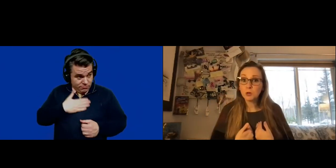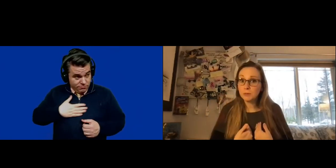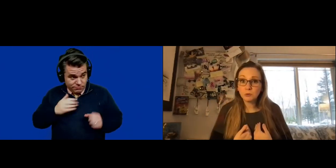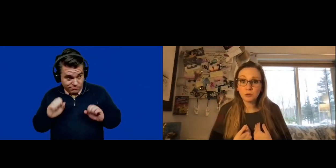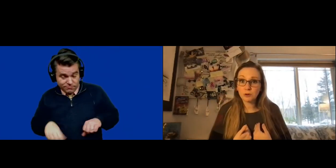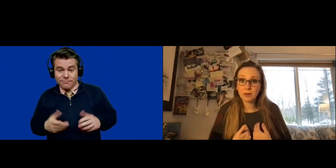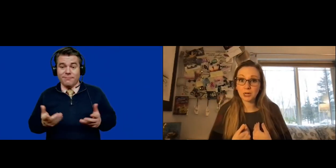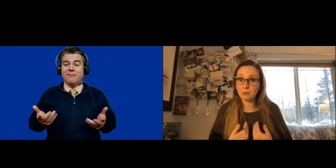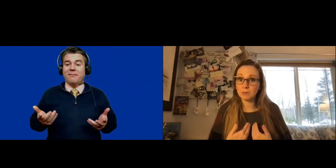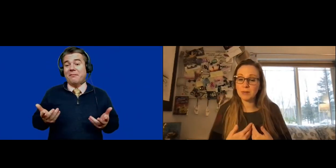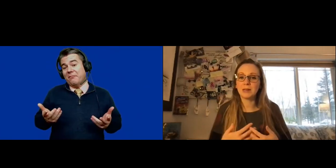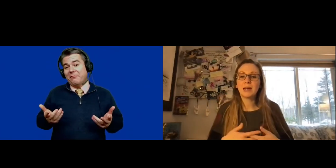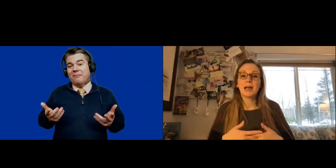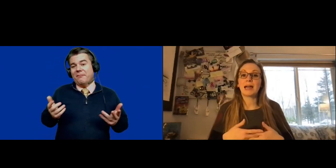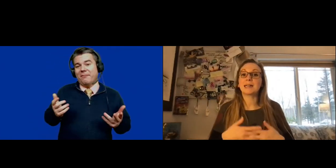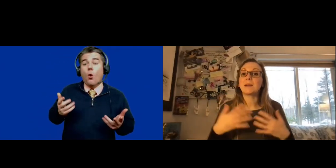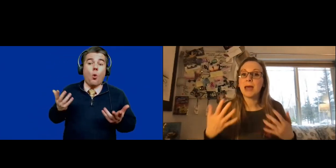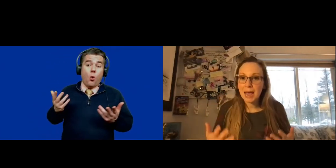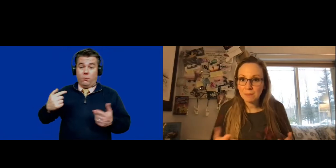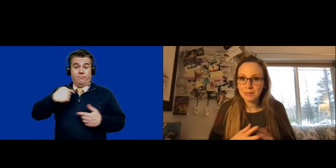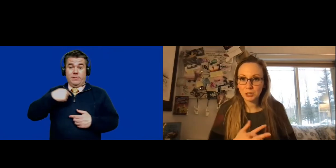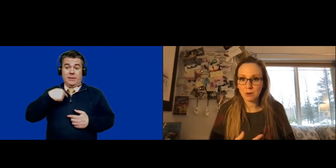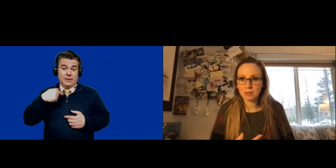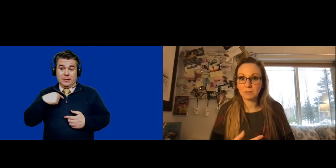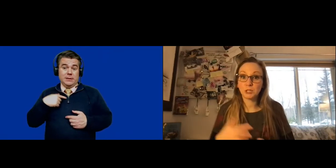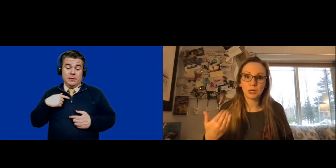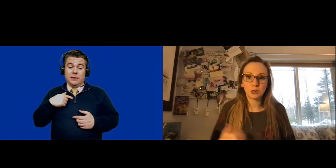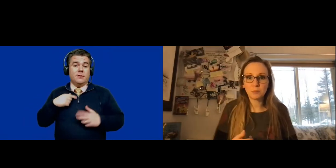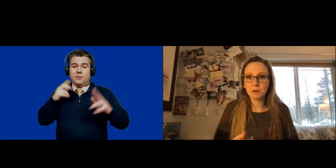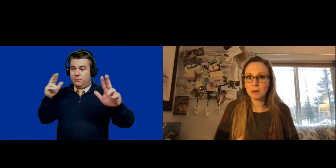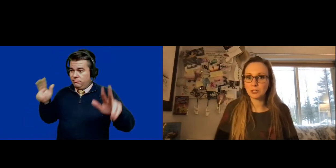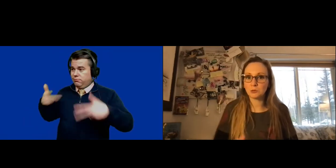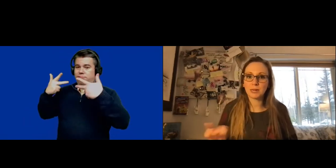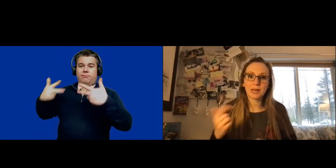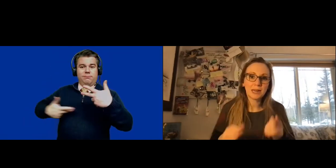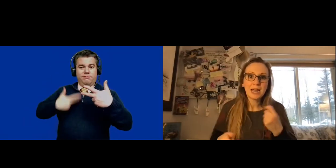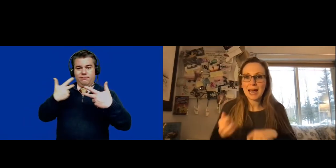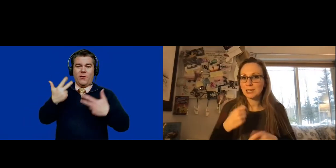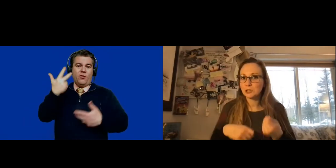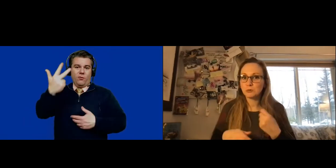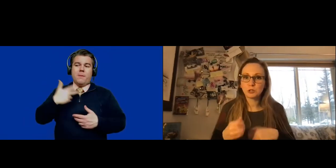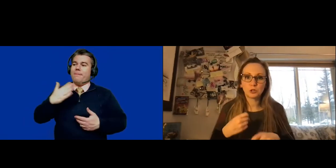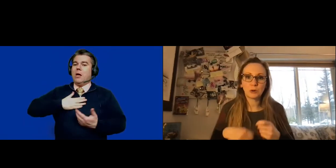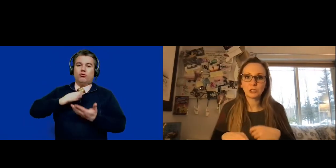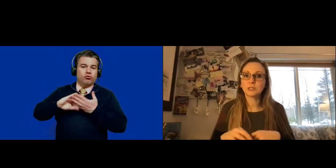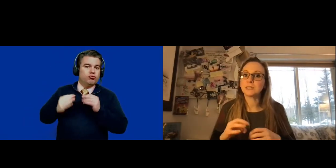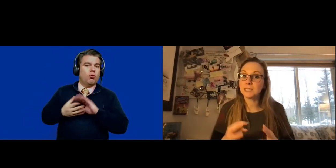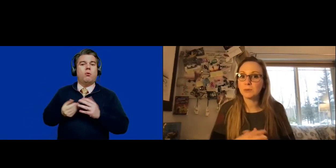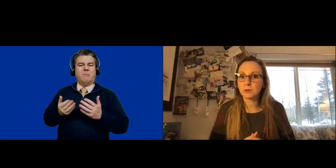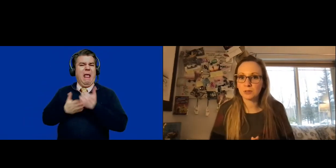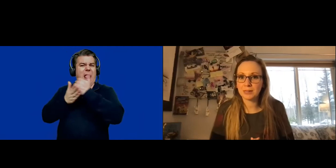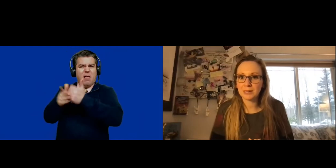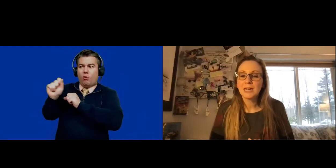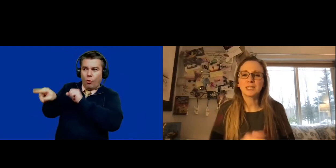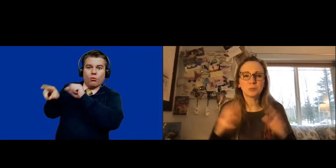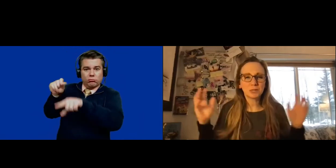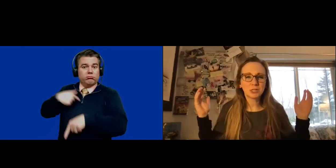Or put them into a three-way chat with me. And I'm happy to chat with them, share a little bit of my story, kind of ask those good questions and see